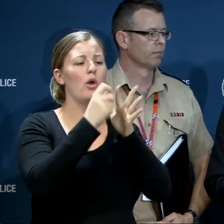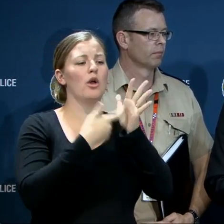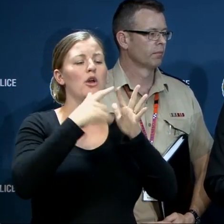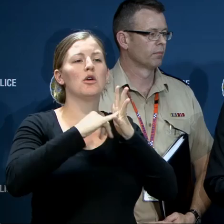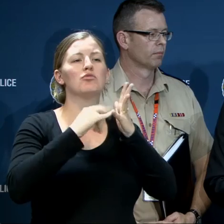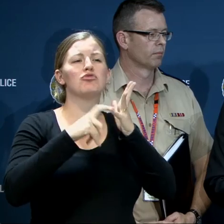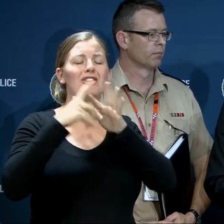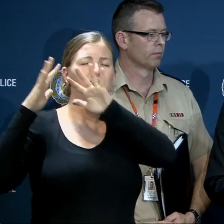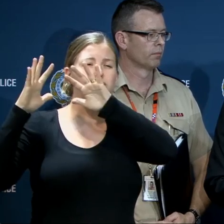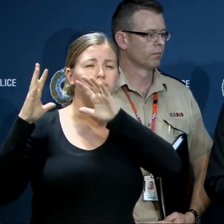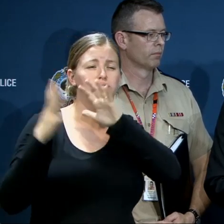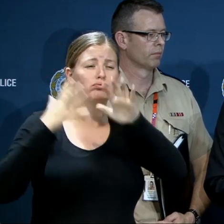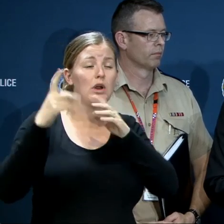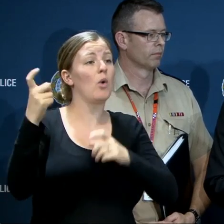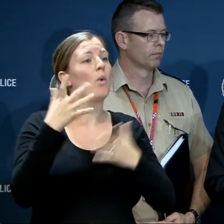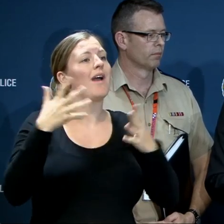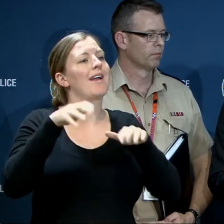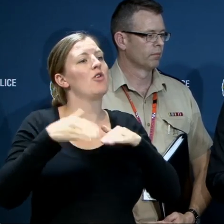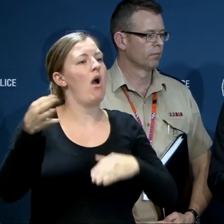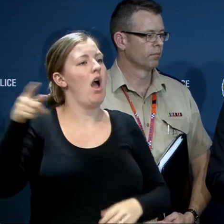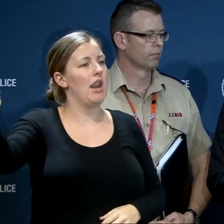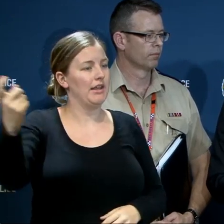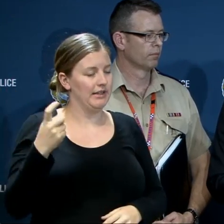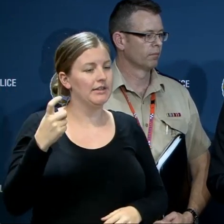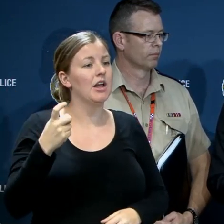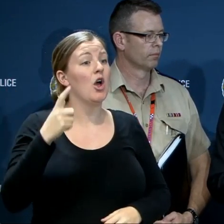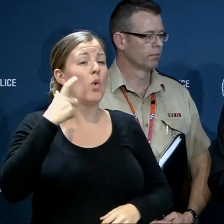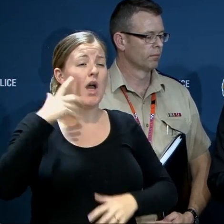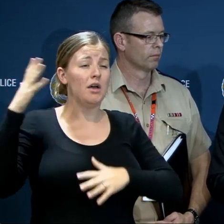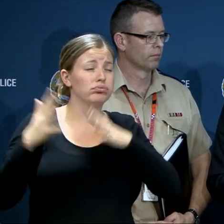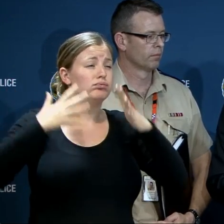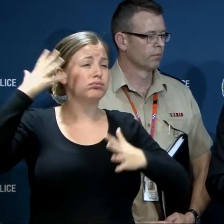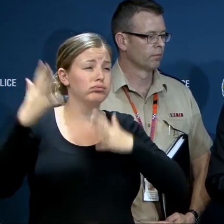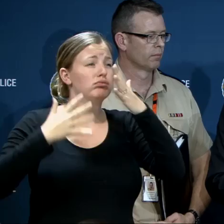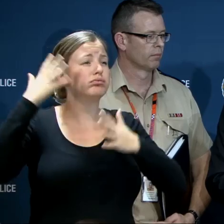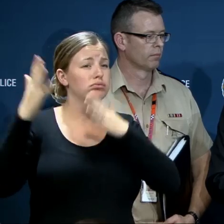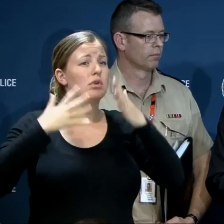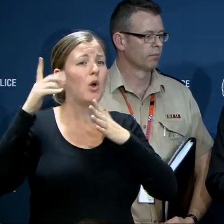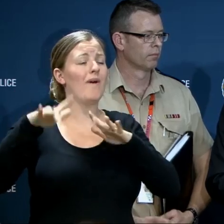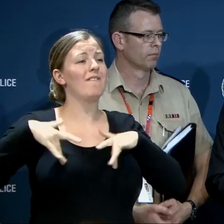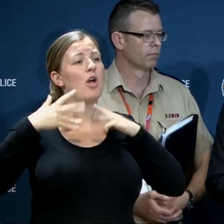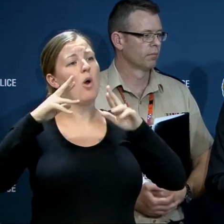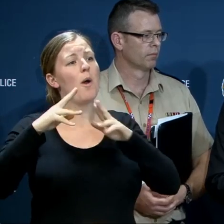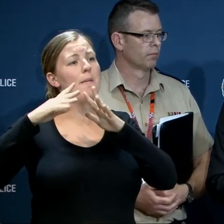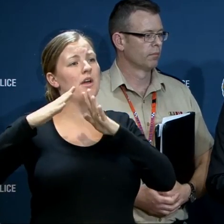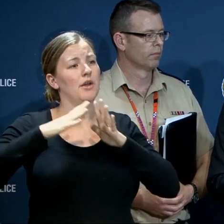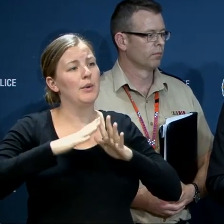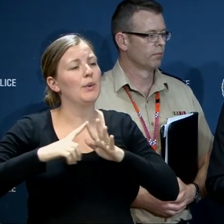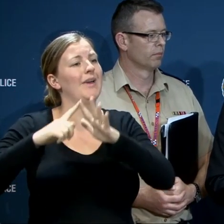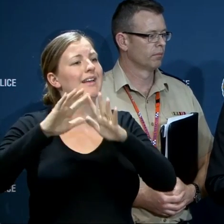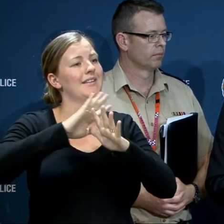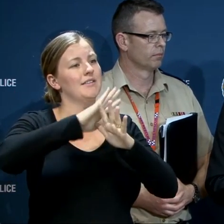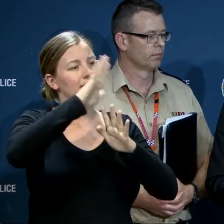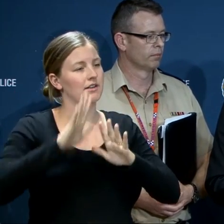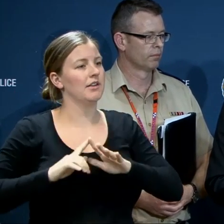developing as it approaches Kangaroo Island. Once it gets up to that sort of level we then do expect it to shift off to the east. So with that